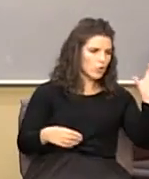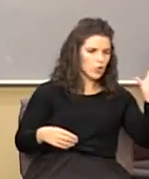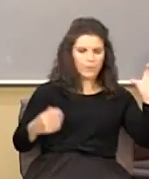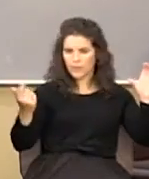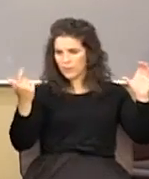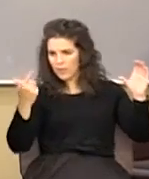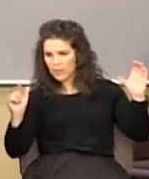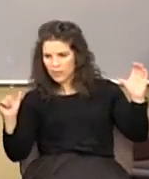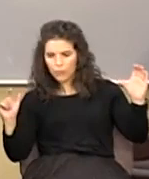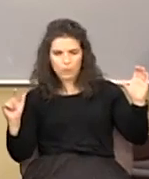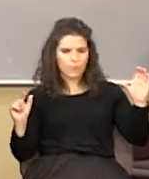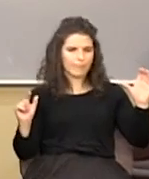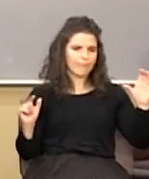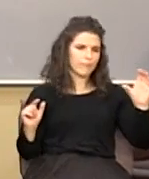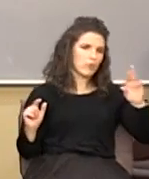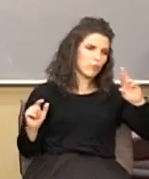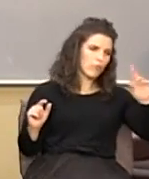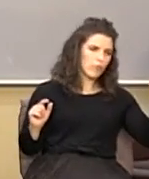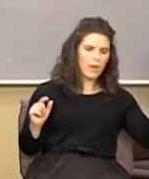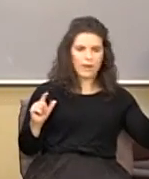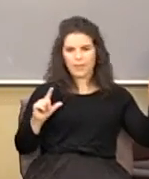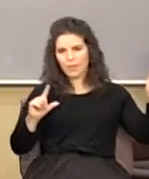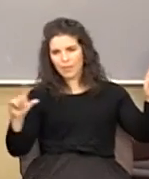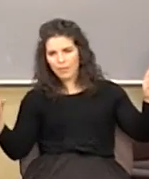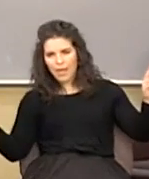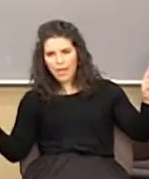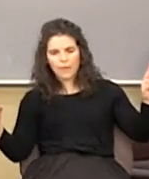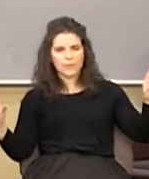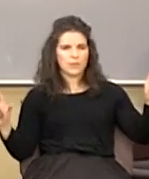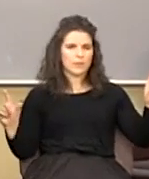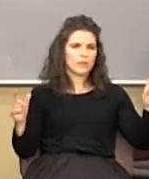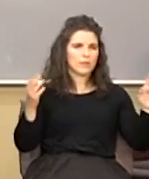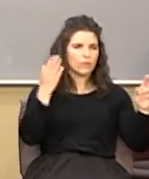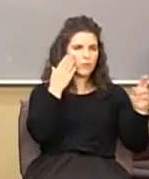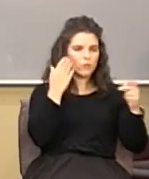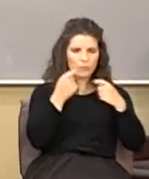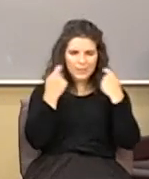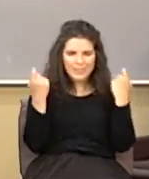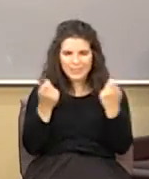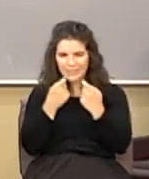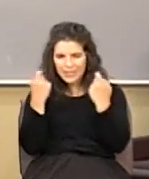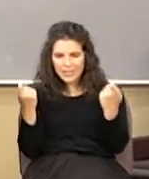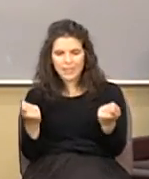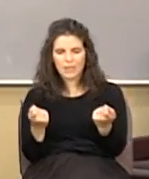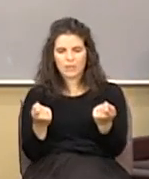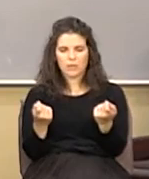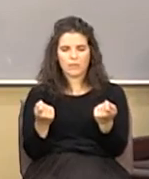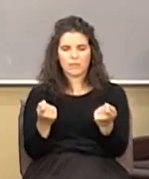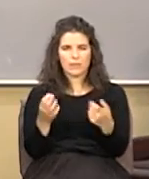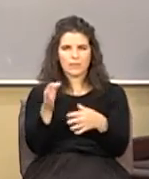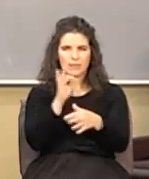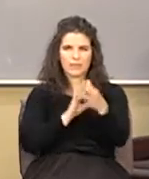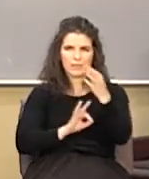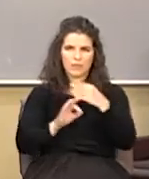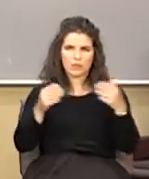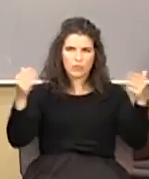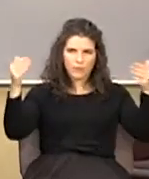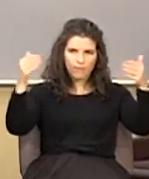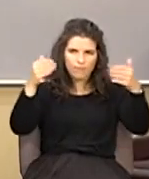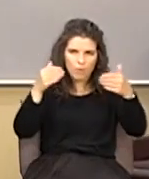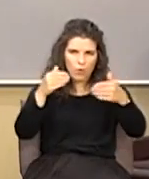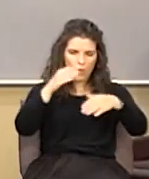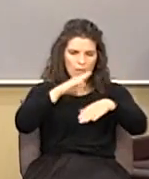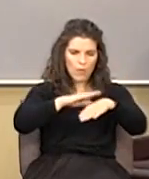the left-wing versus the right-wing, the sin and its rampantness out there, you need to look at